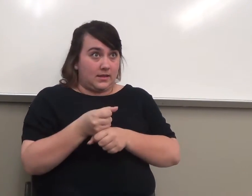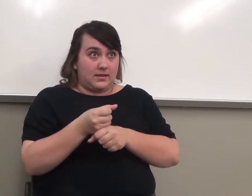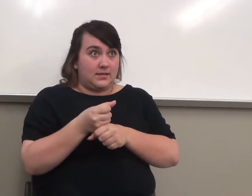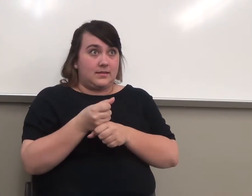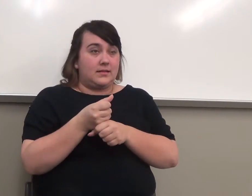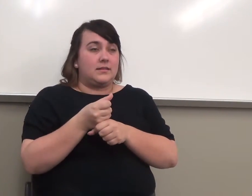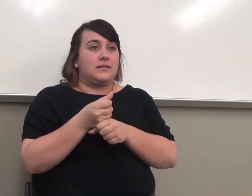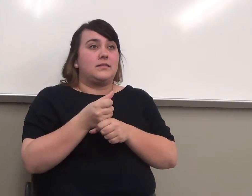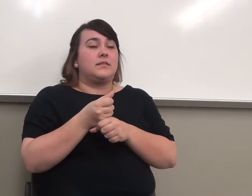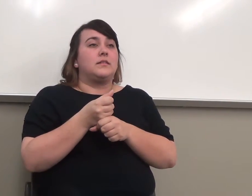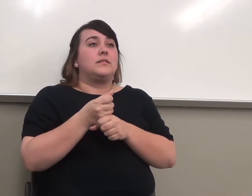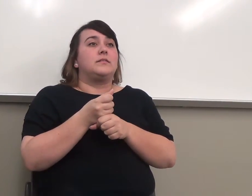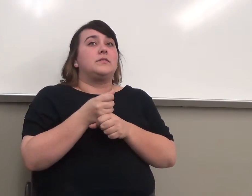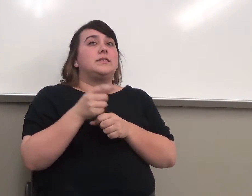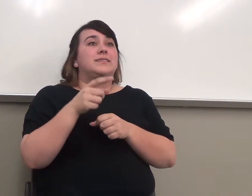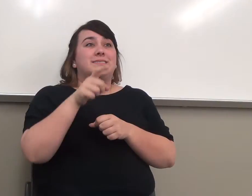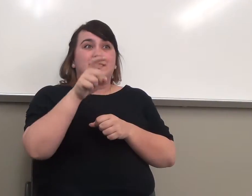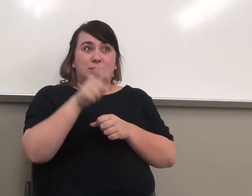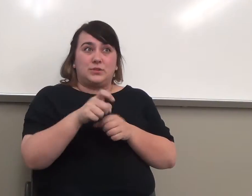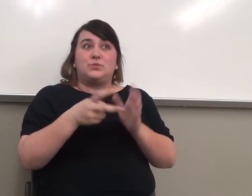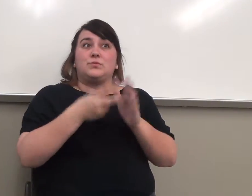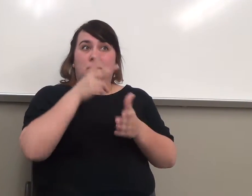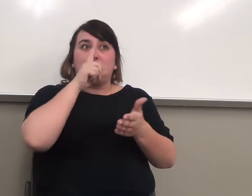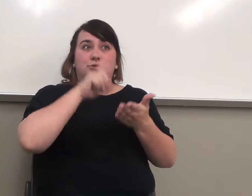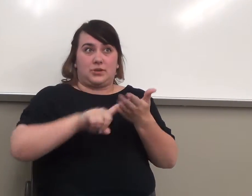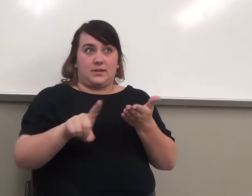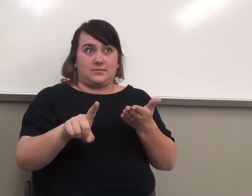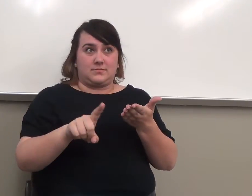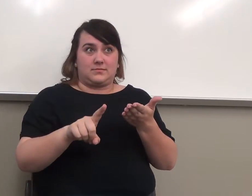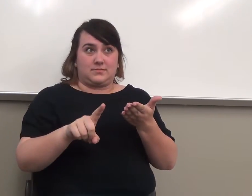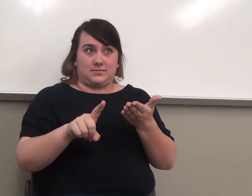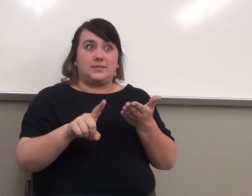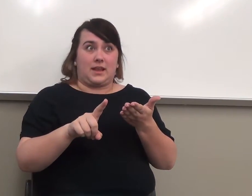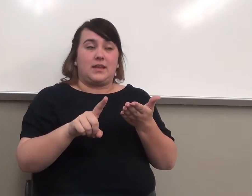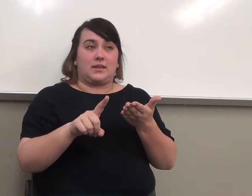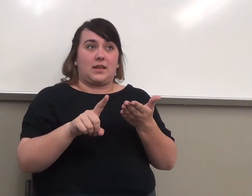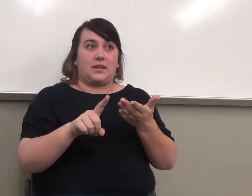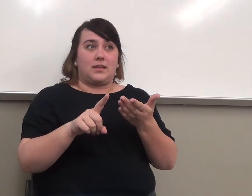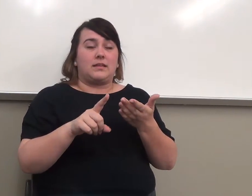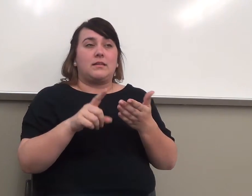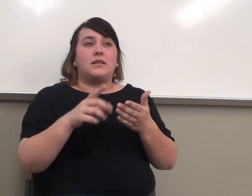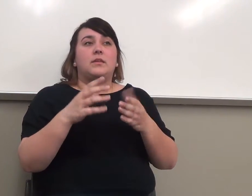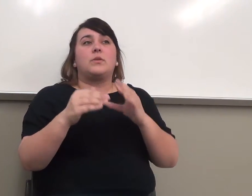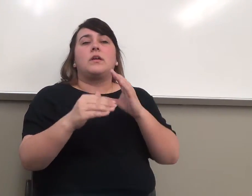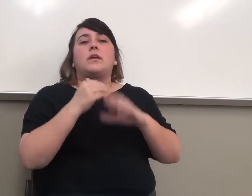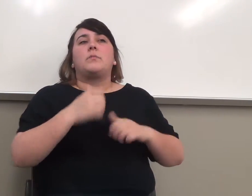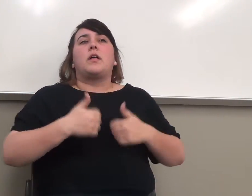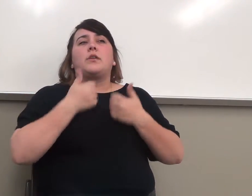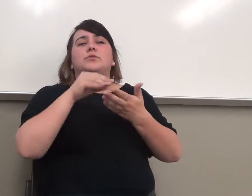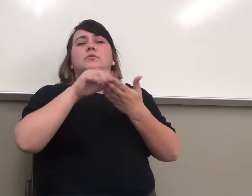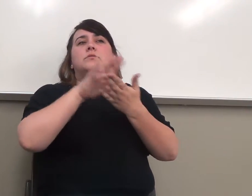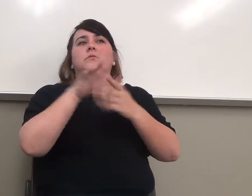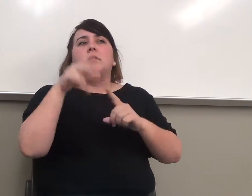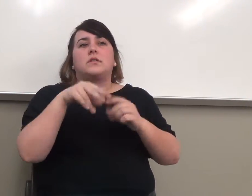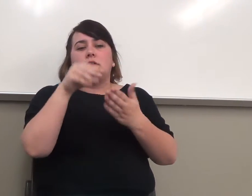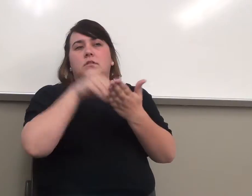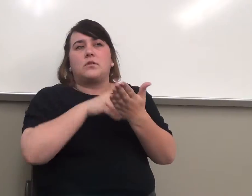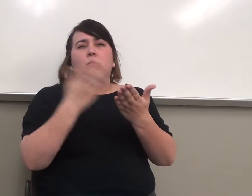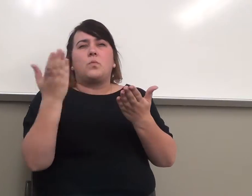email, you need to double check what email address you have on file with the admissions